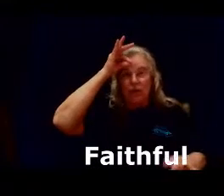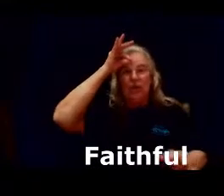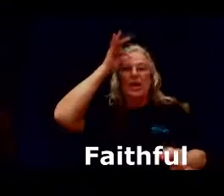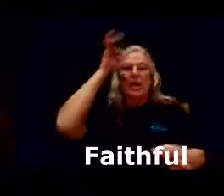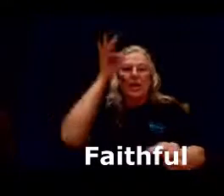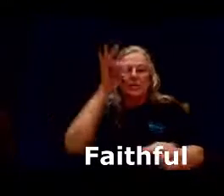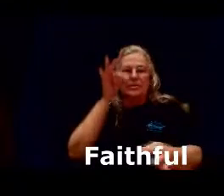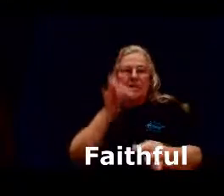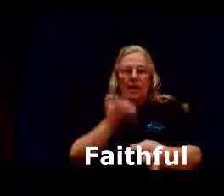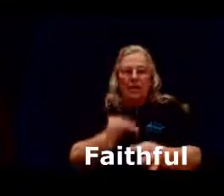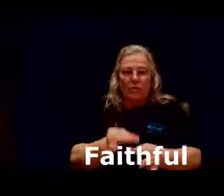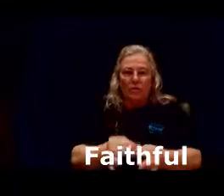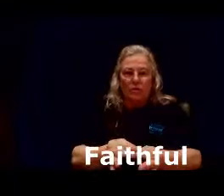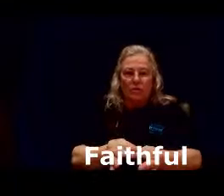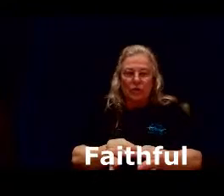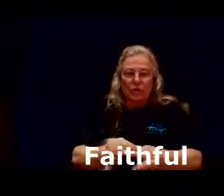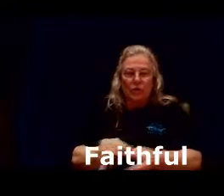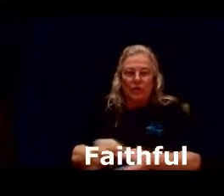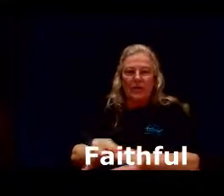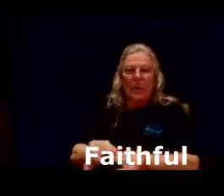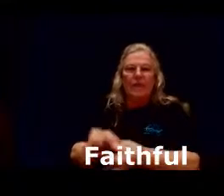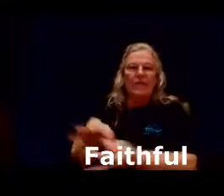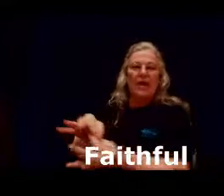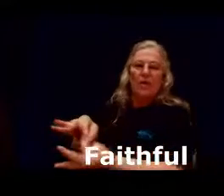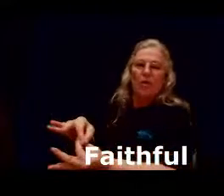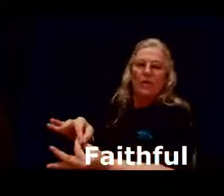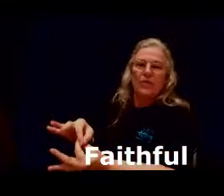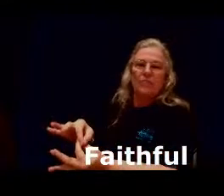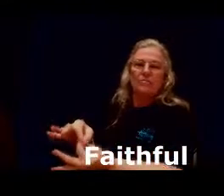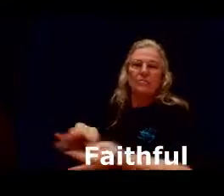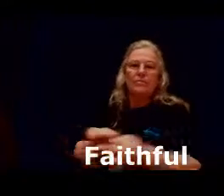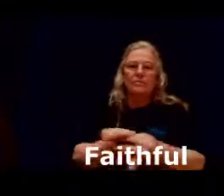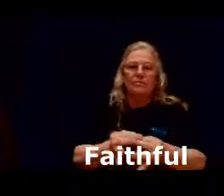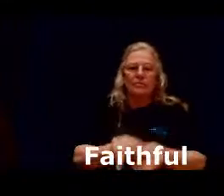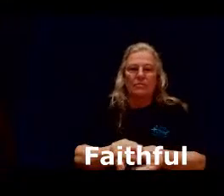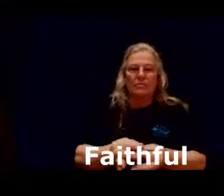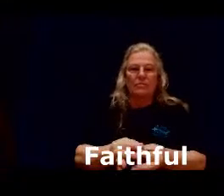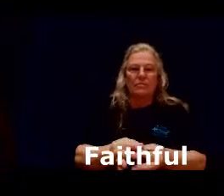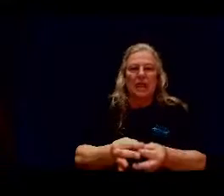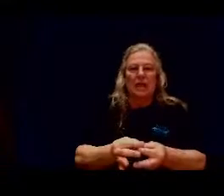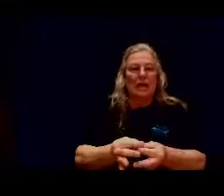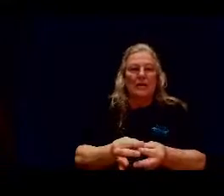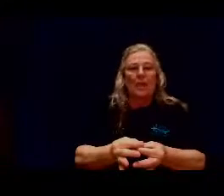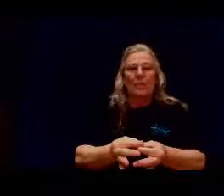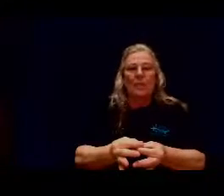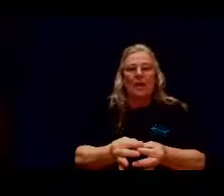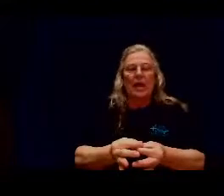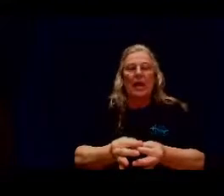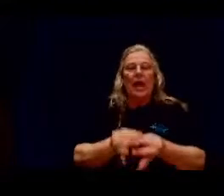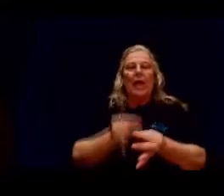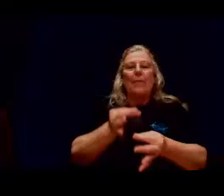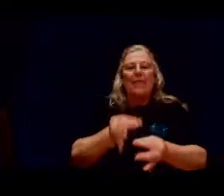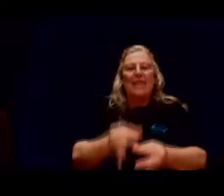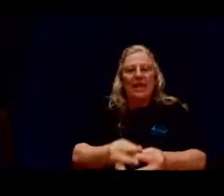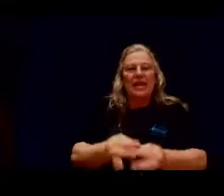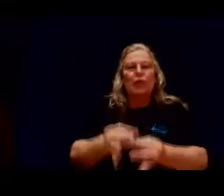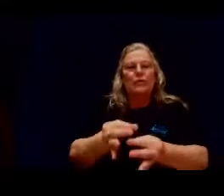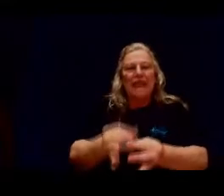comes down onto the F hand on the non-dominant hand but then it goes